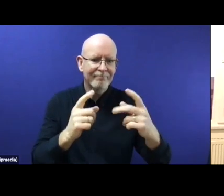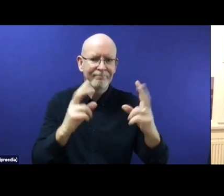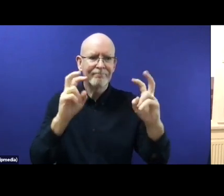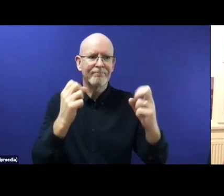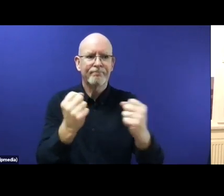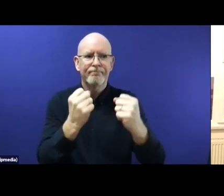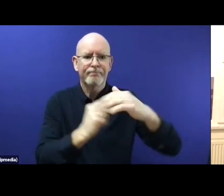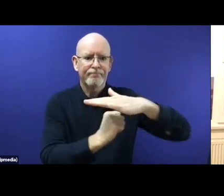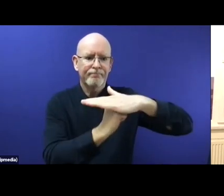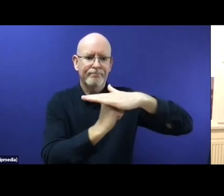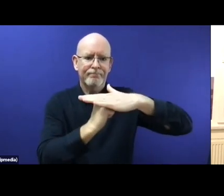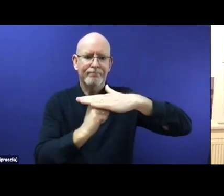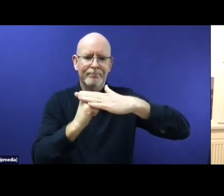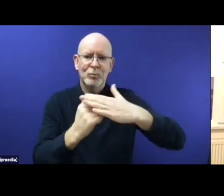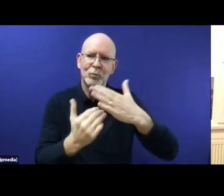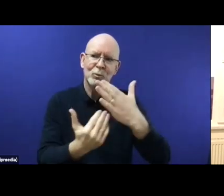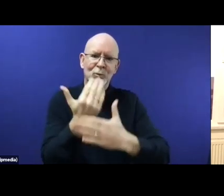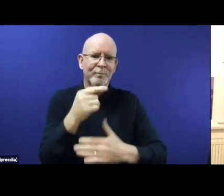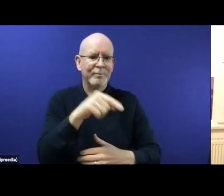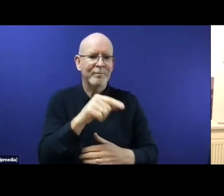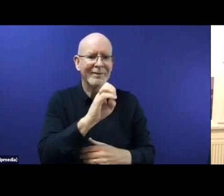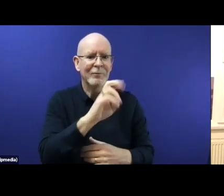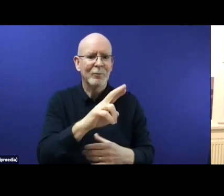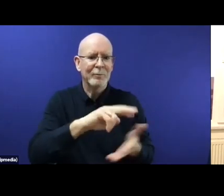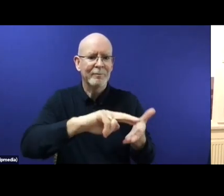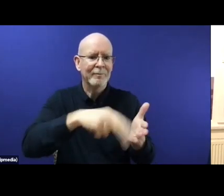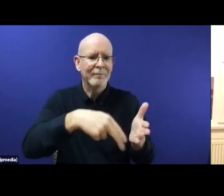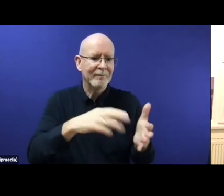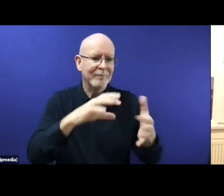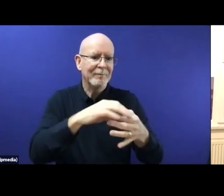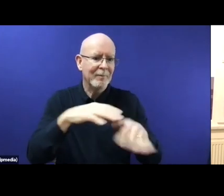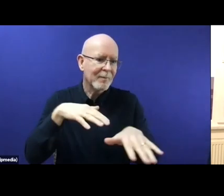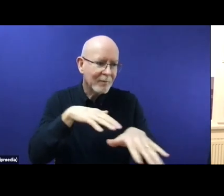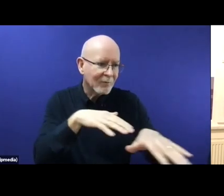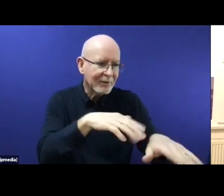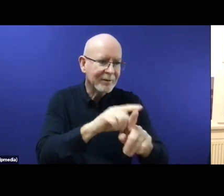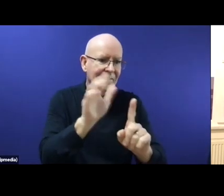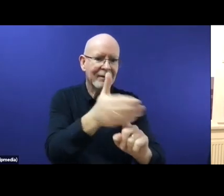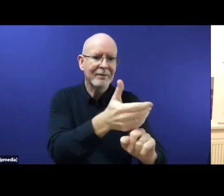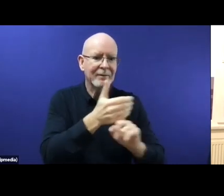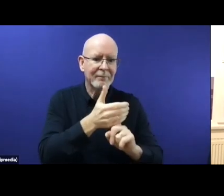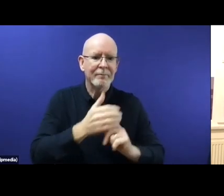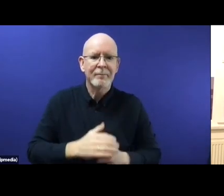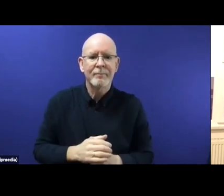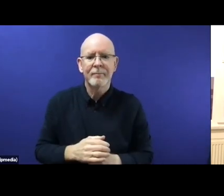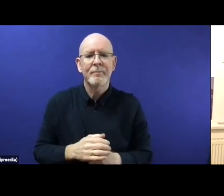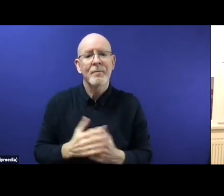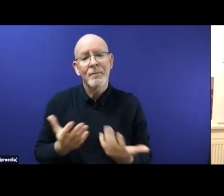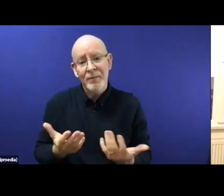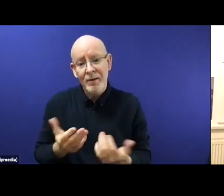is, as Rosemary mentioned, pages and pages, you realize that the Pact actually places too much emphasis